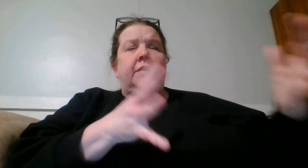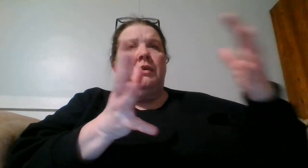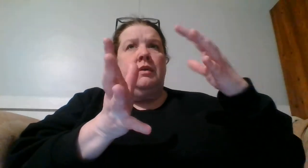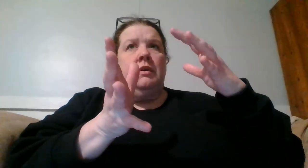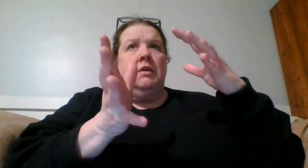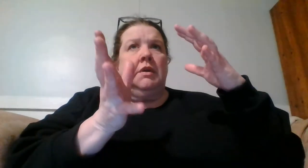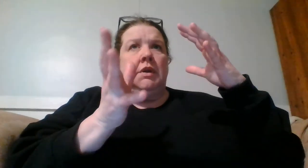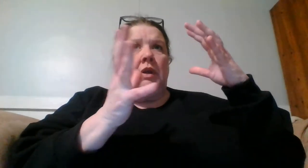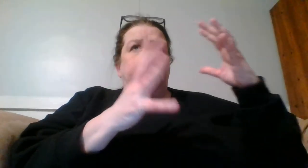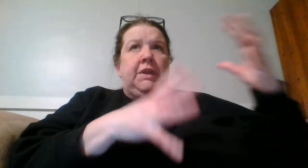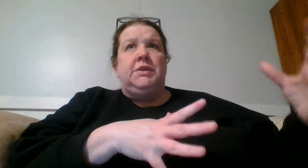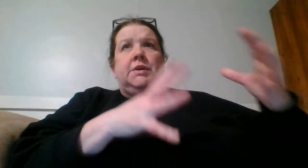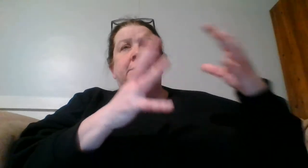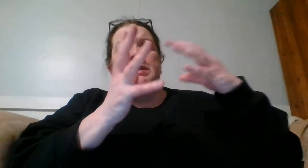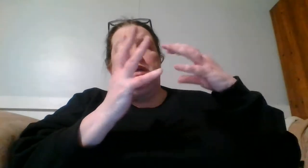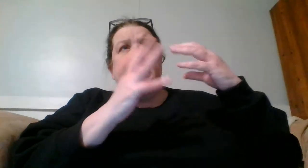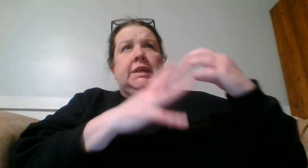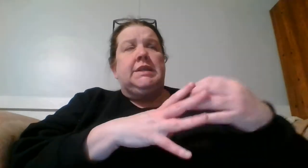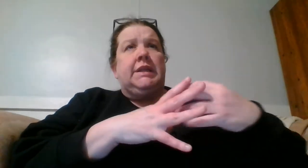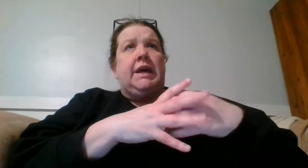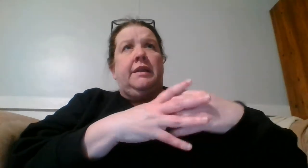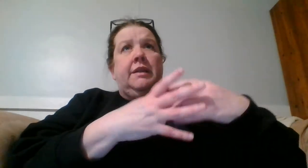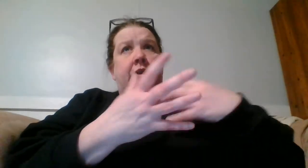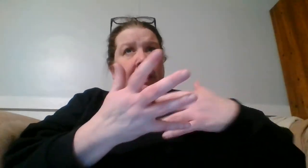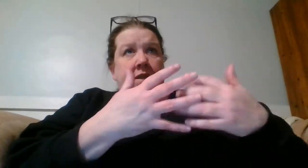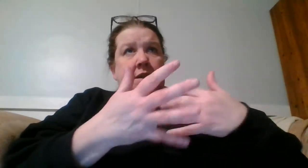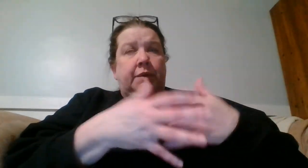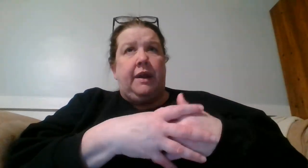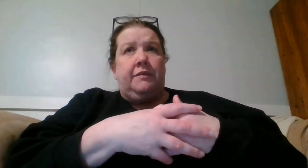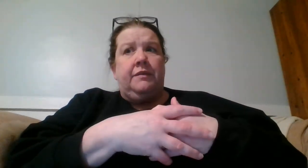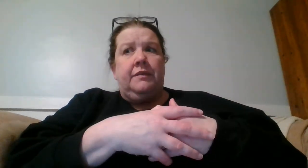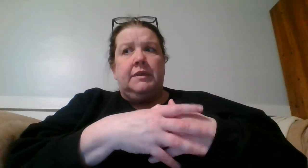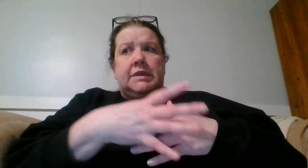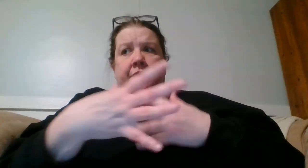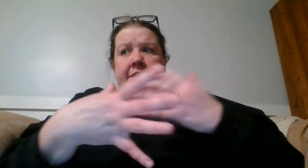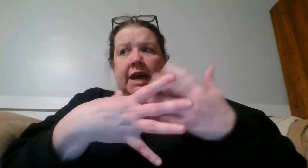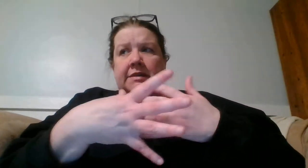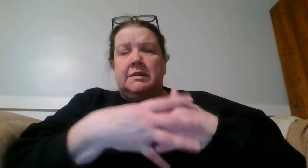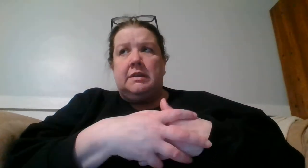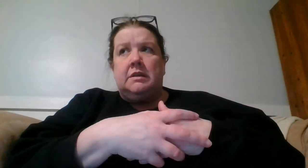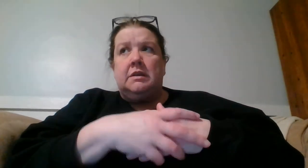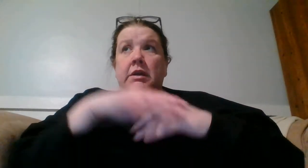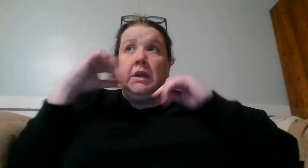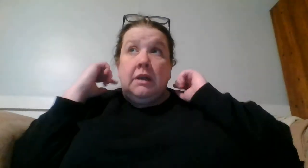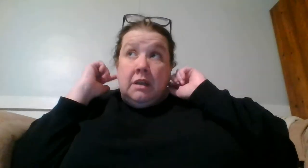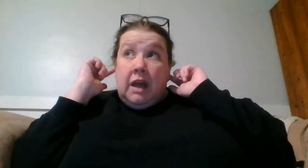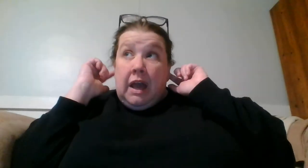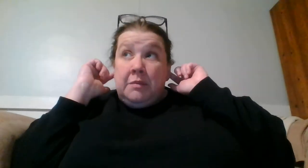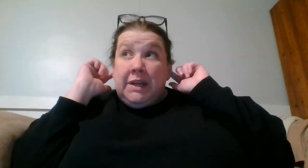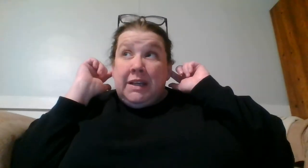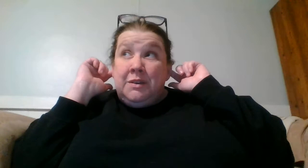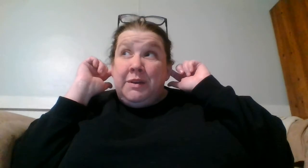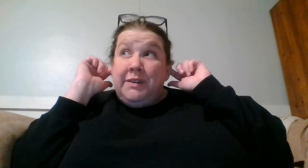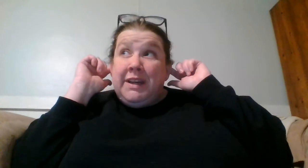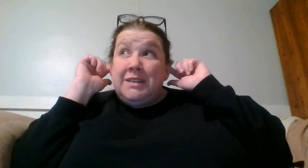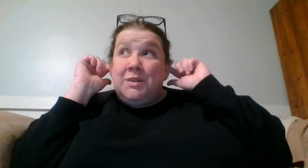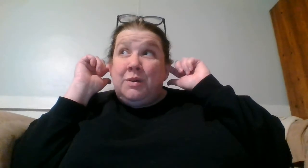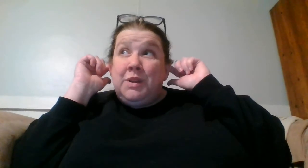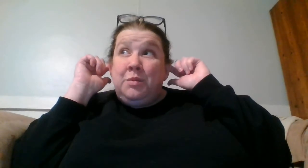you know midterms and things like that and then like I said we have several tests and I'm going to get new hearing aids so and they're